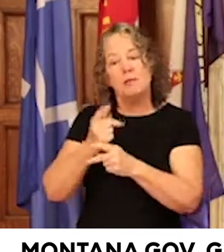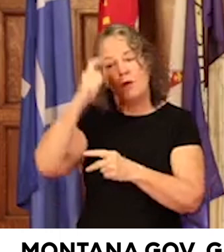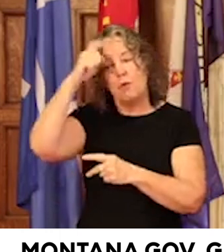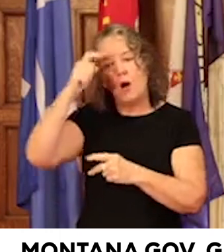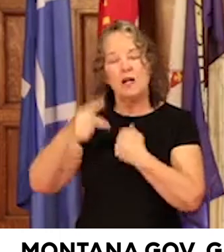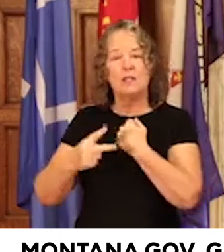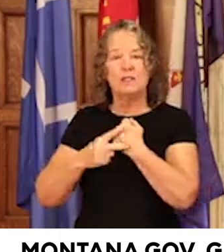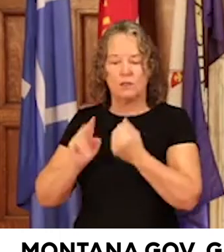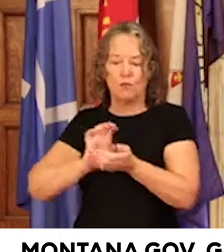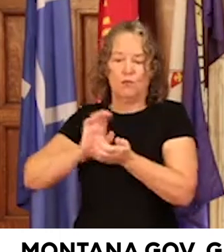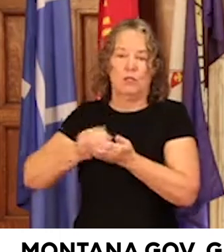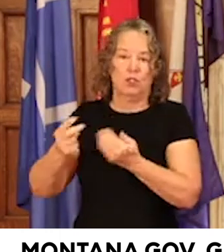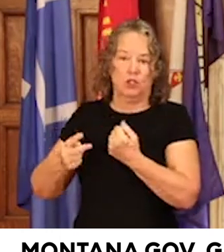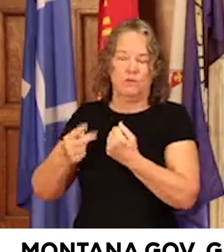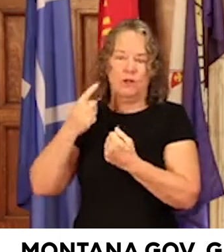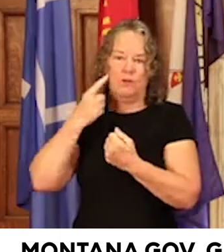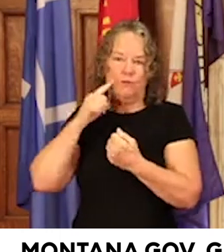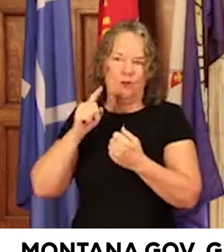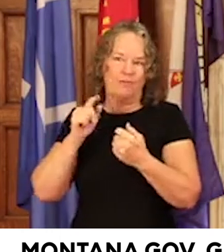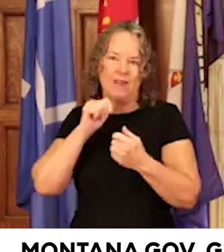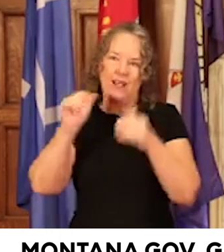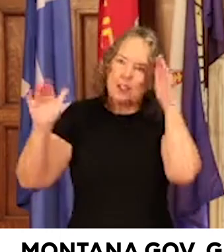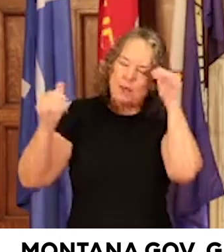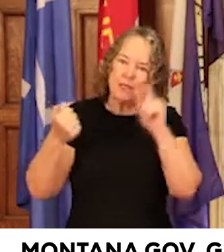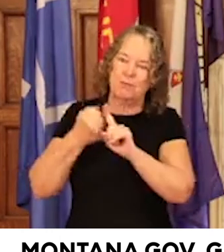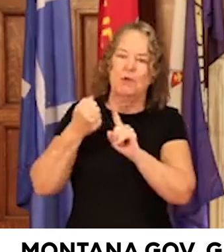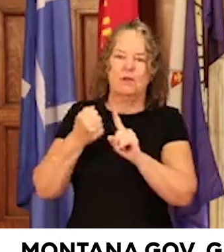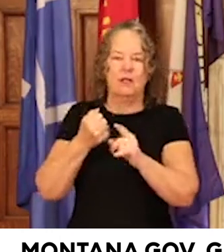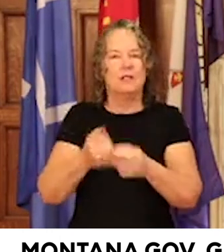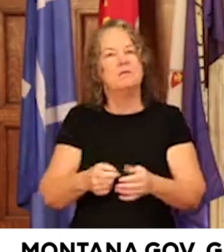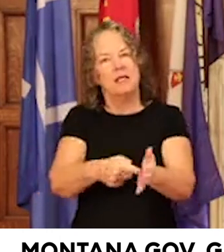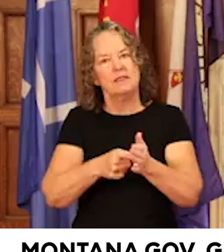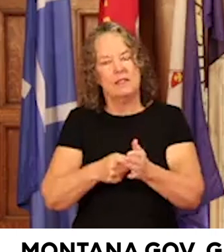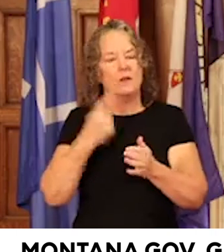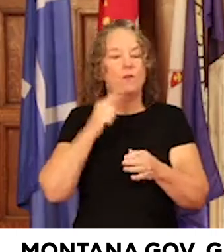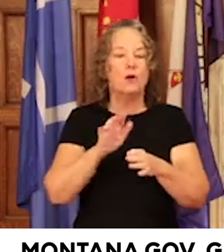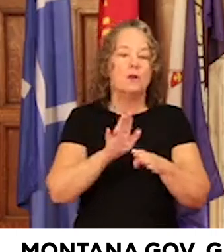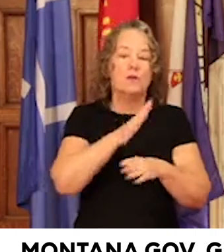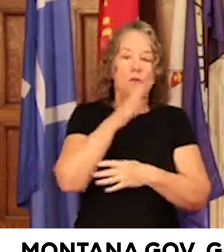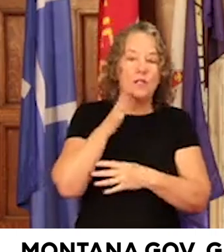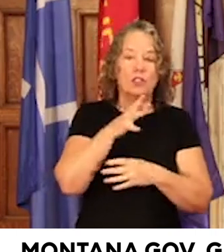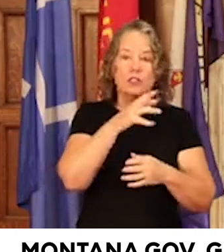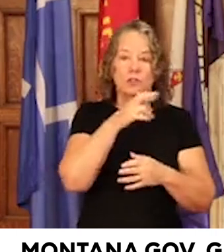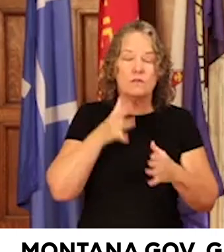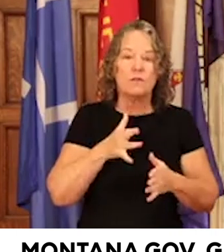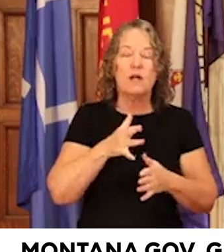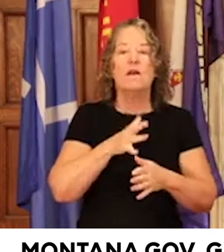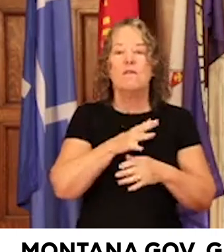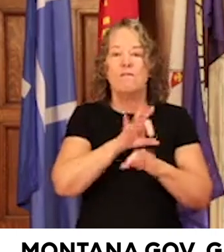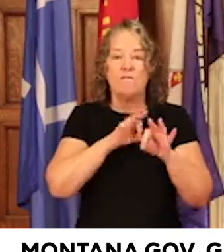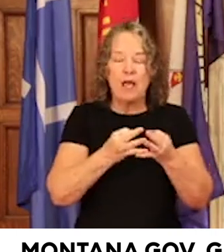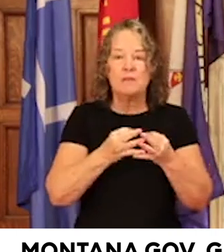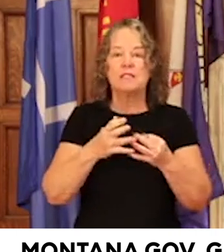against the unexpected is essential for farmers and ranchers, families, businesses and for the state of